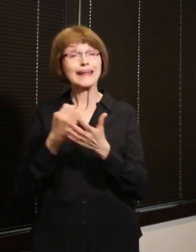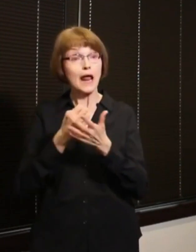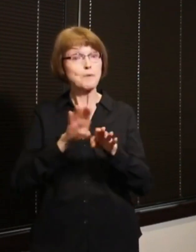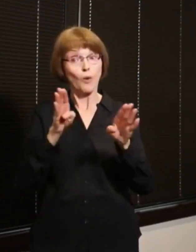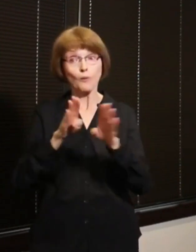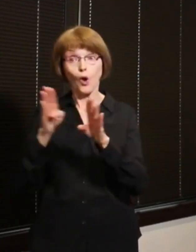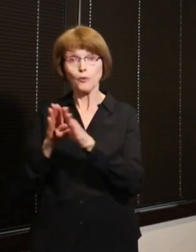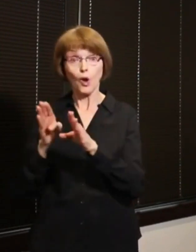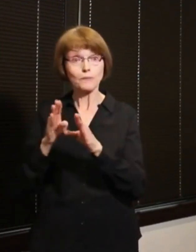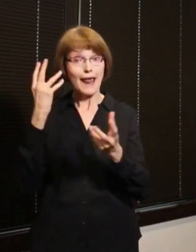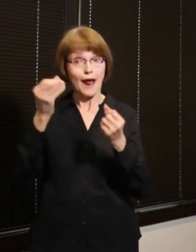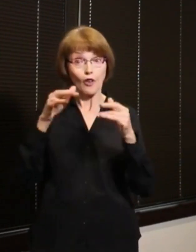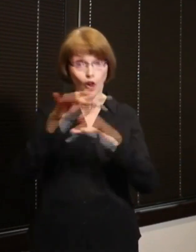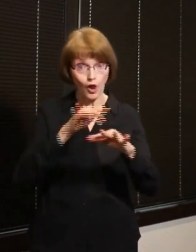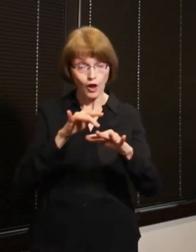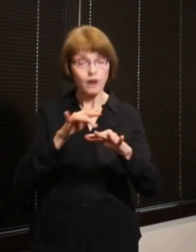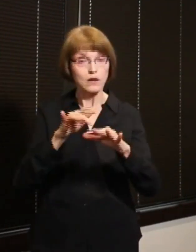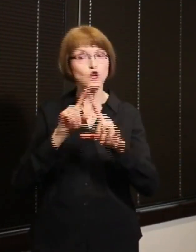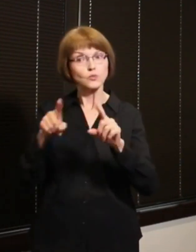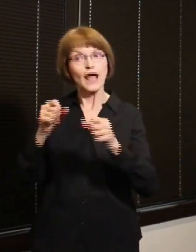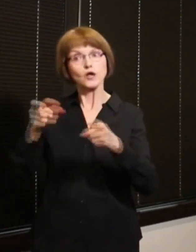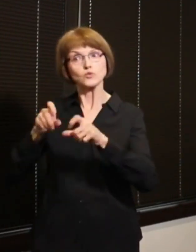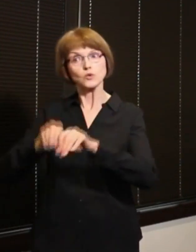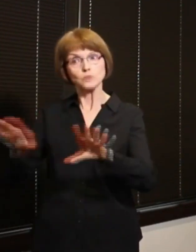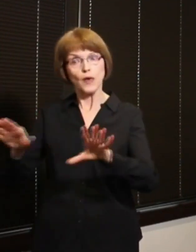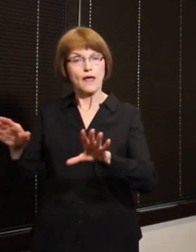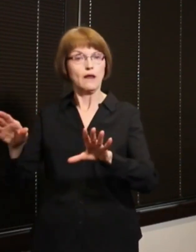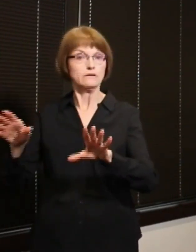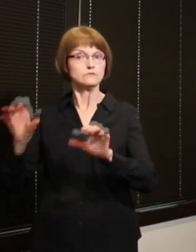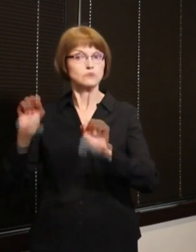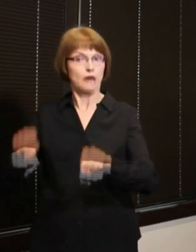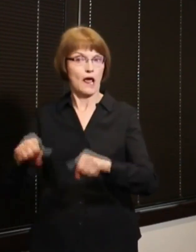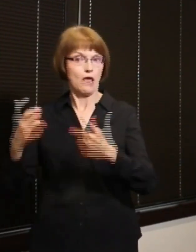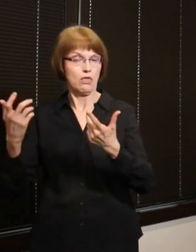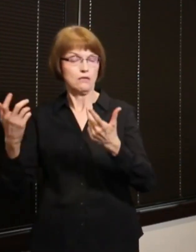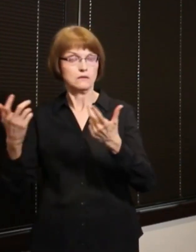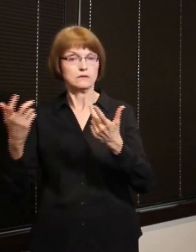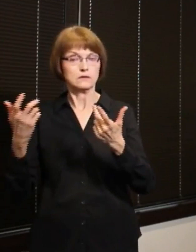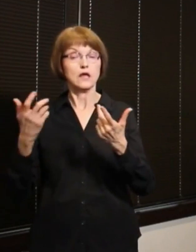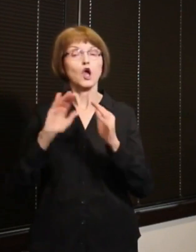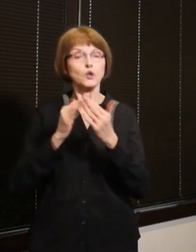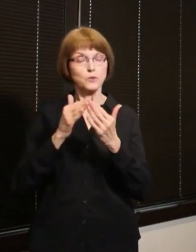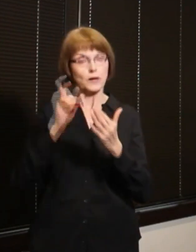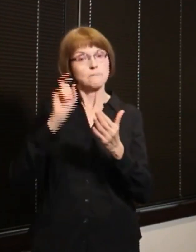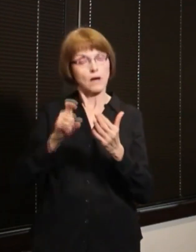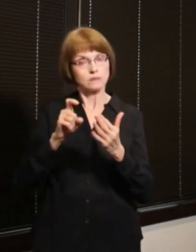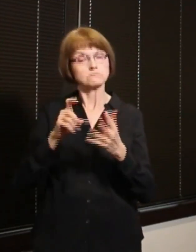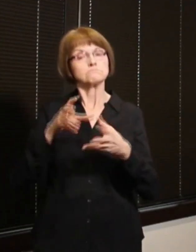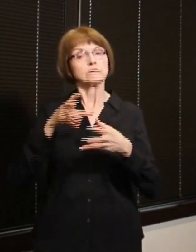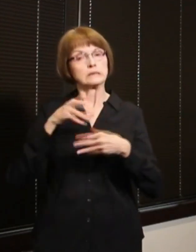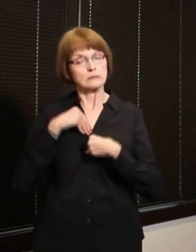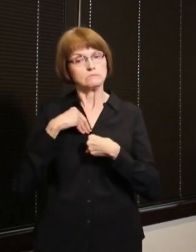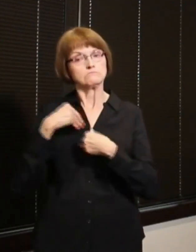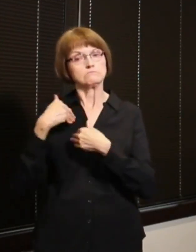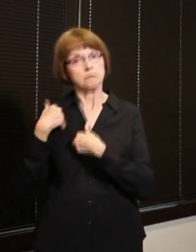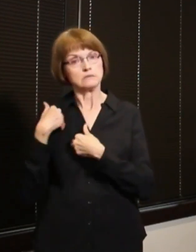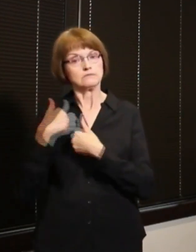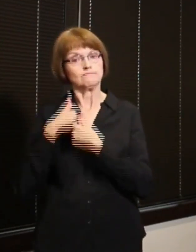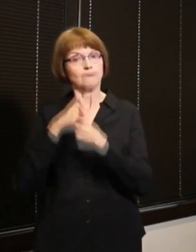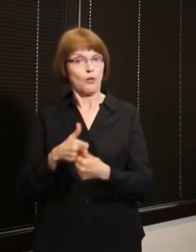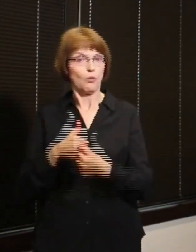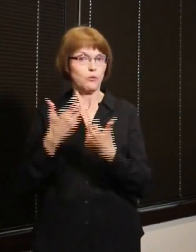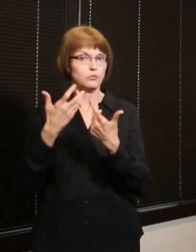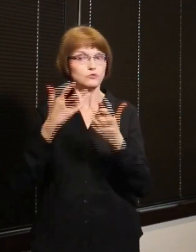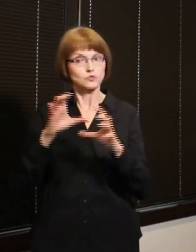you just have to make sure that you're doing it well and the community has to be invested in that process of doing it well it's it's